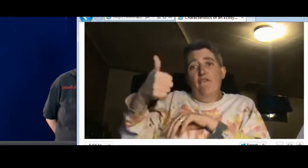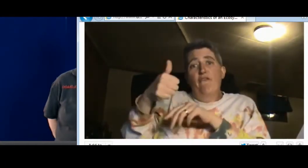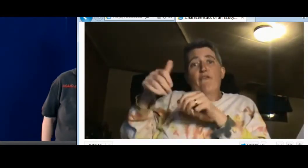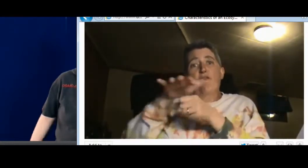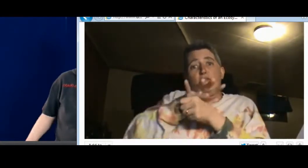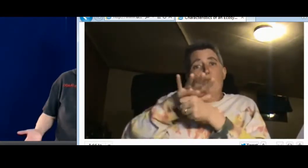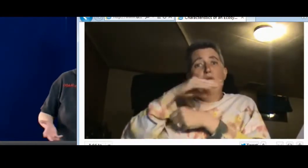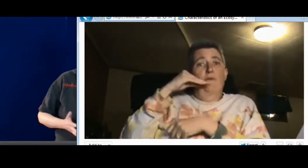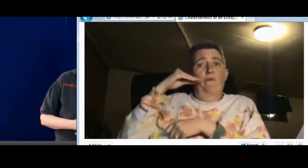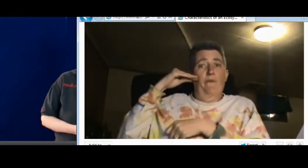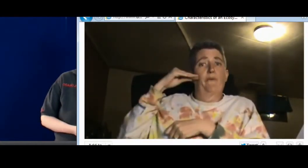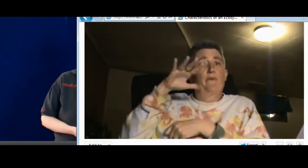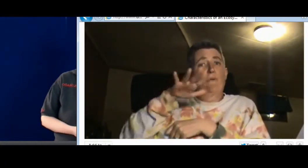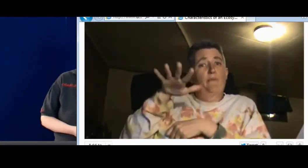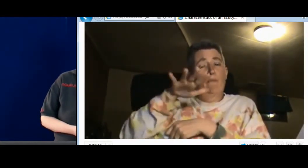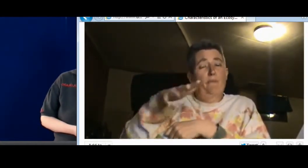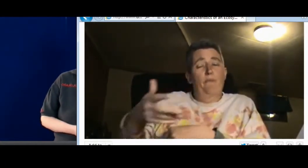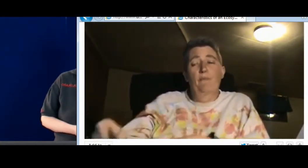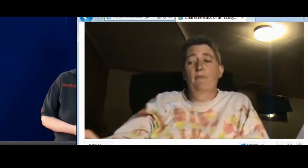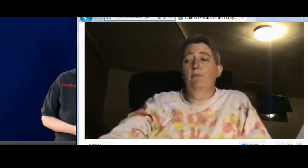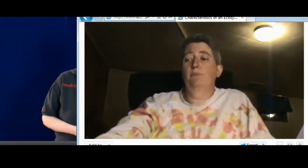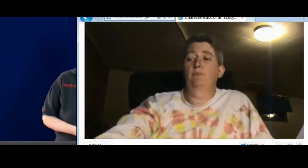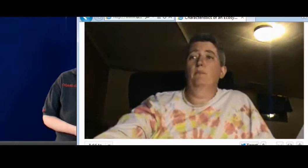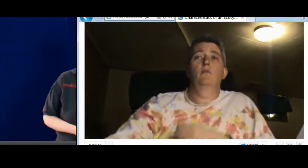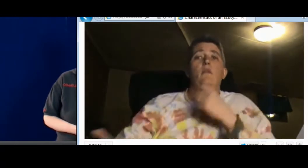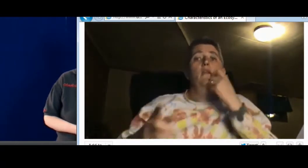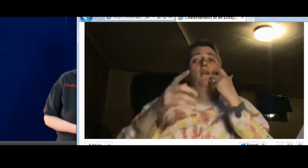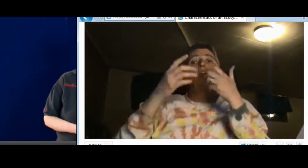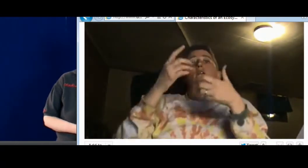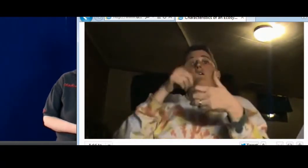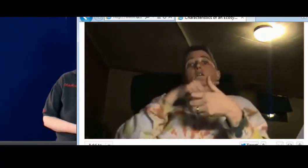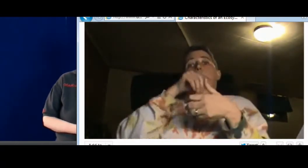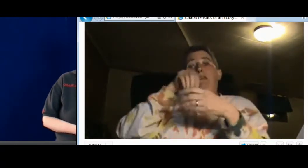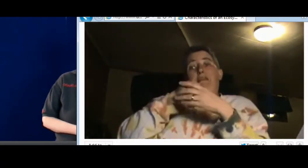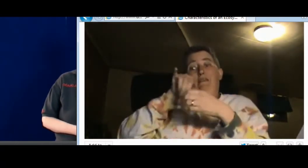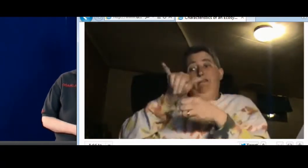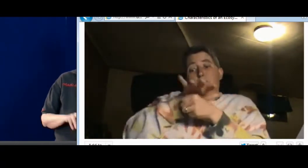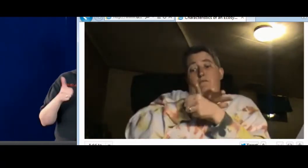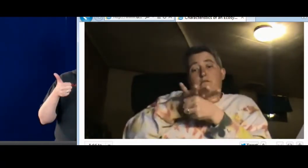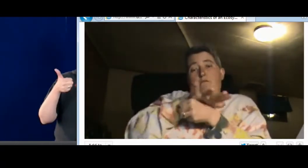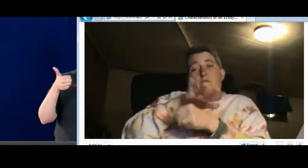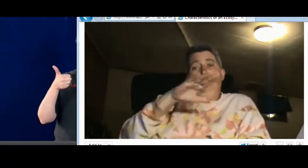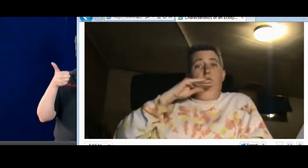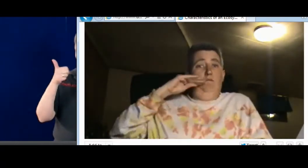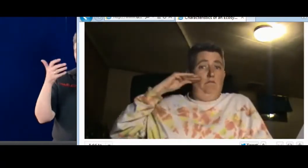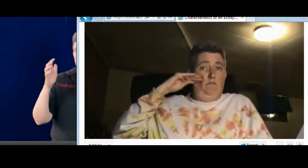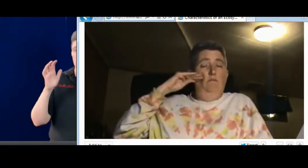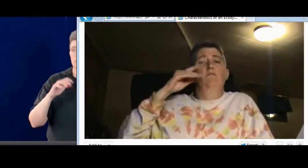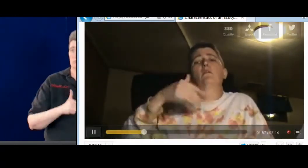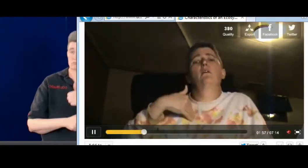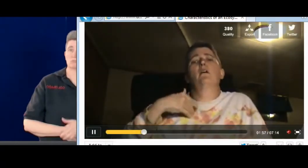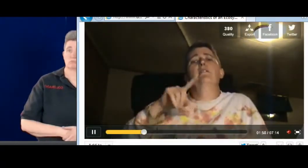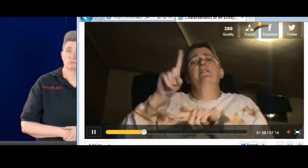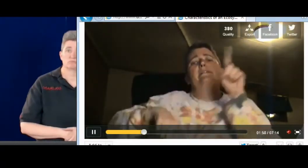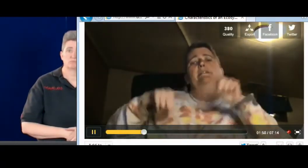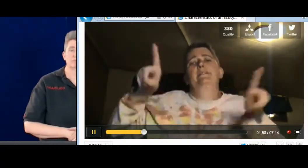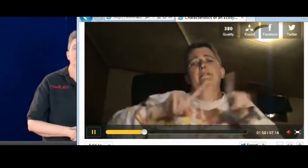And if they don't, if this area does not meet all of these needs, then they would have to be moved. Great.